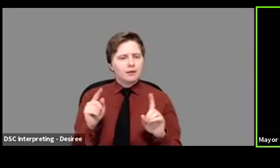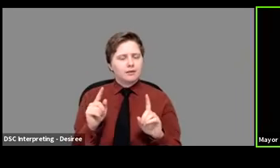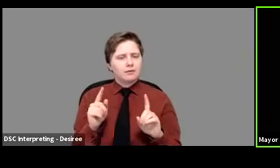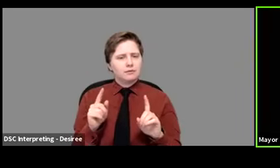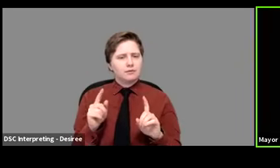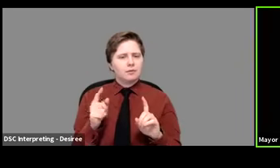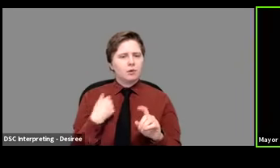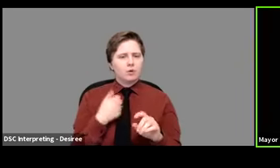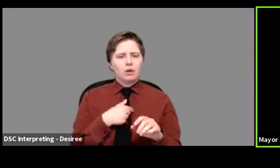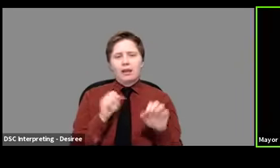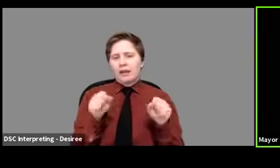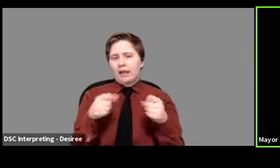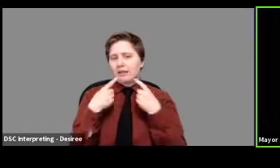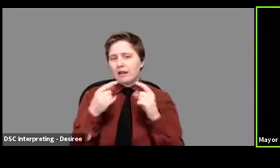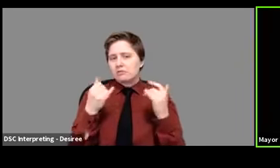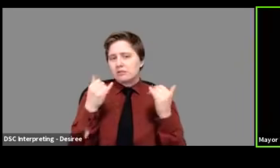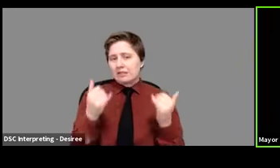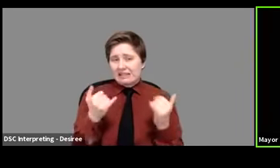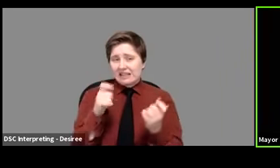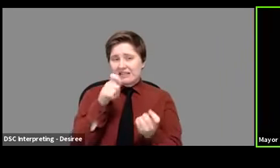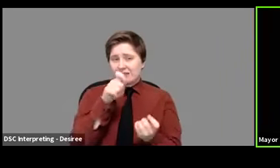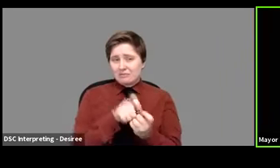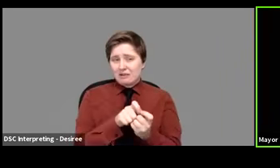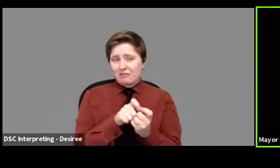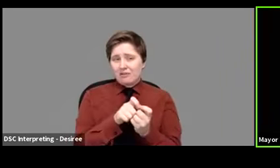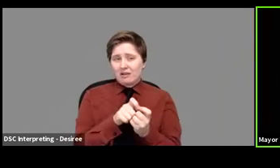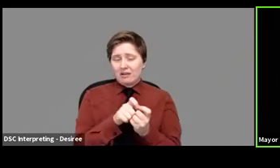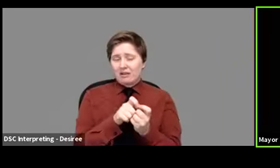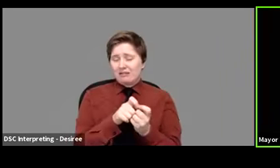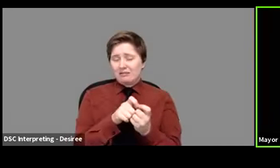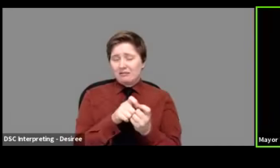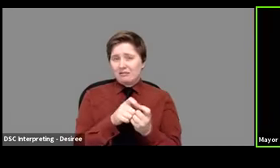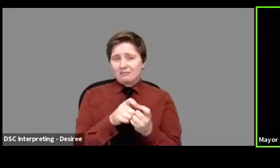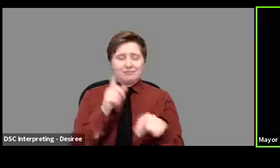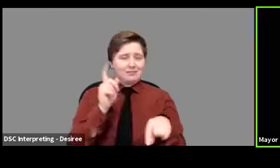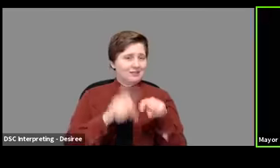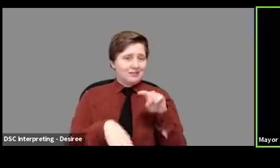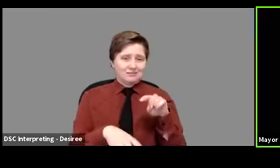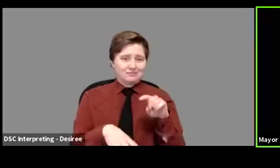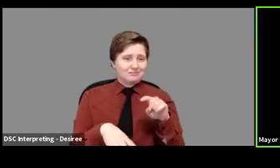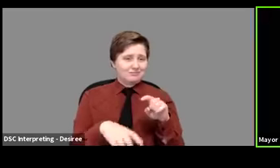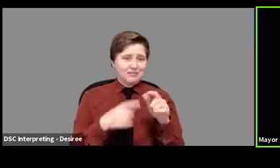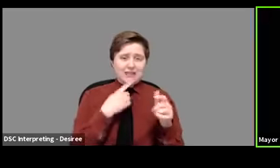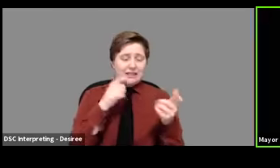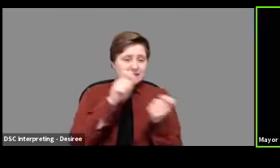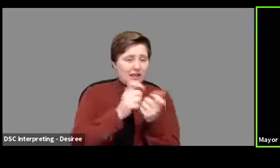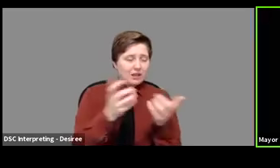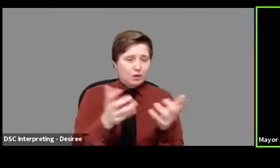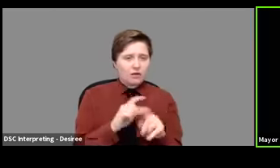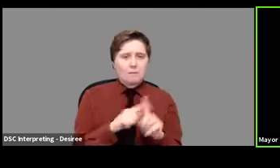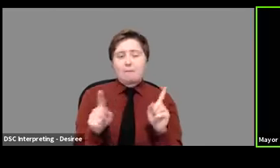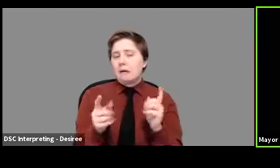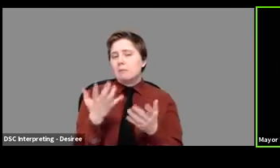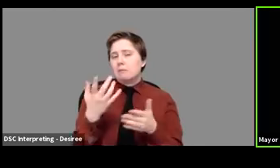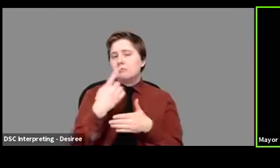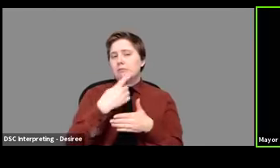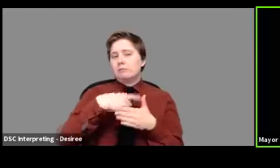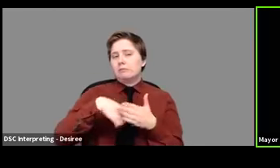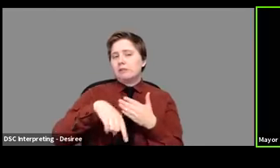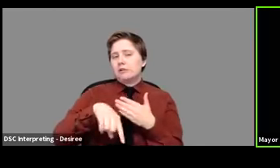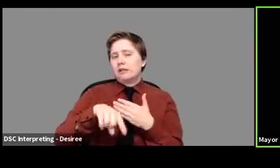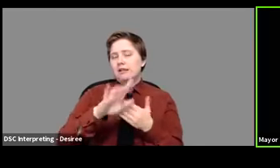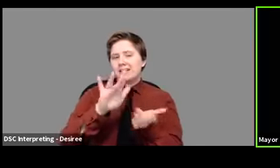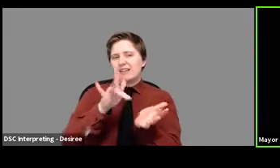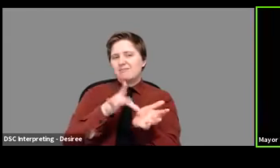can't announce today specifically what those things may be. Um, I can say that by next week, probably by the